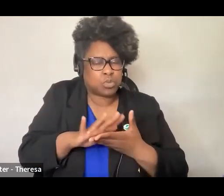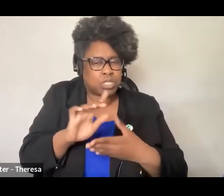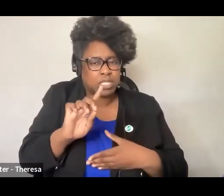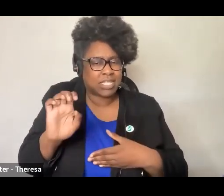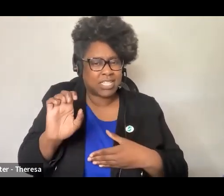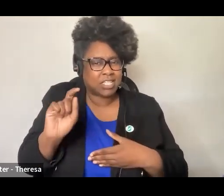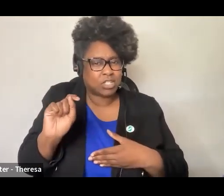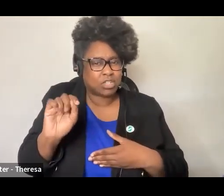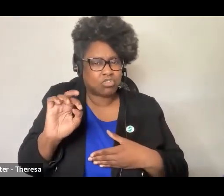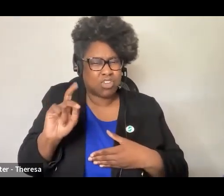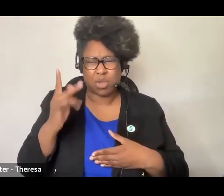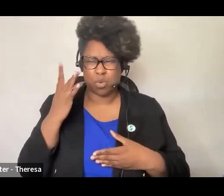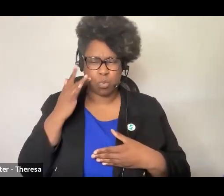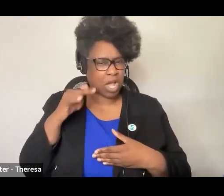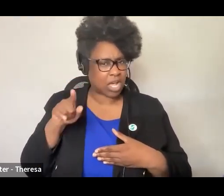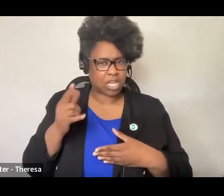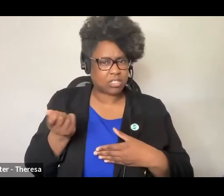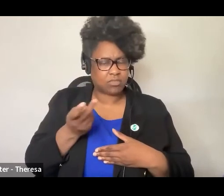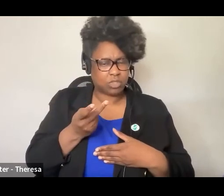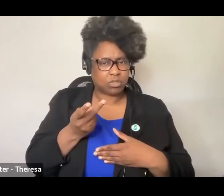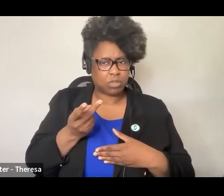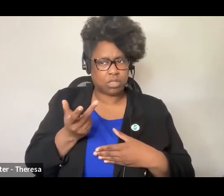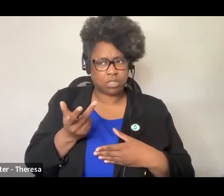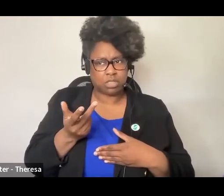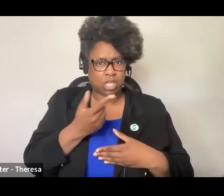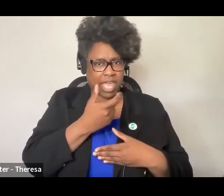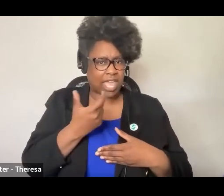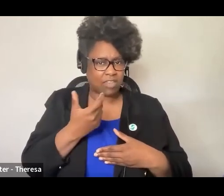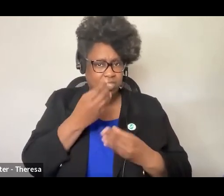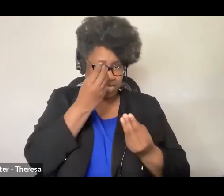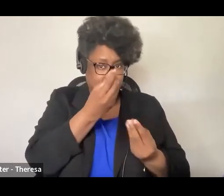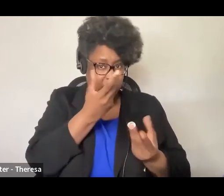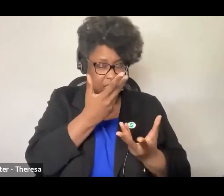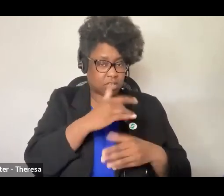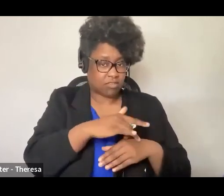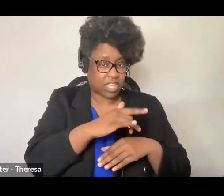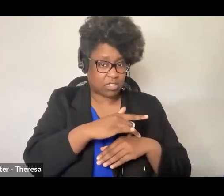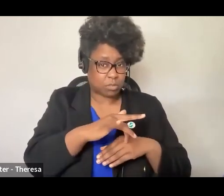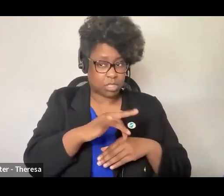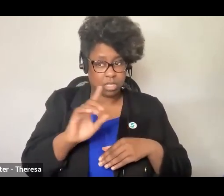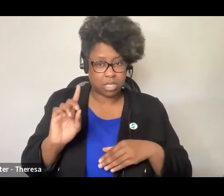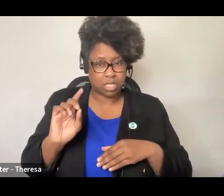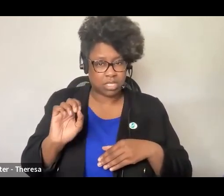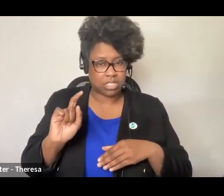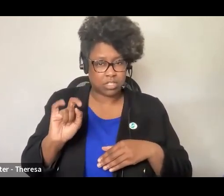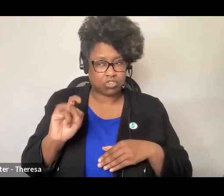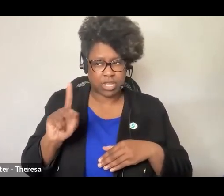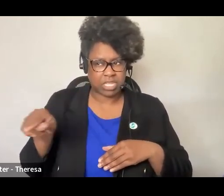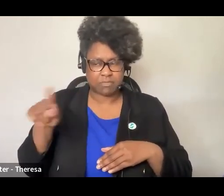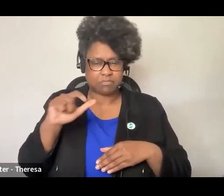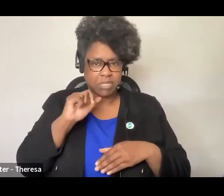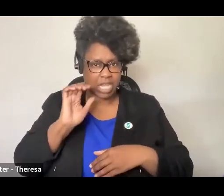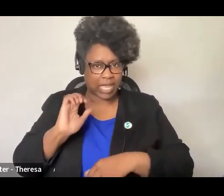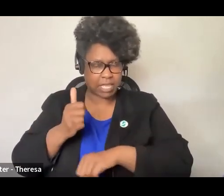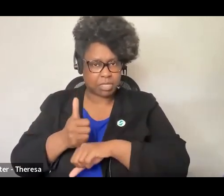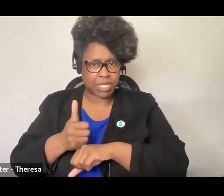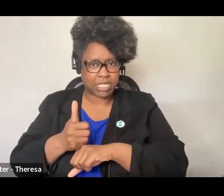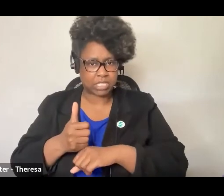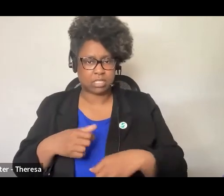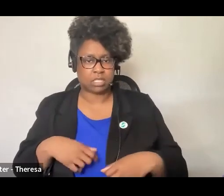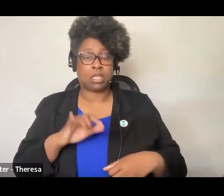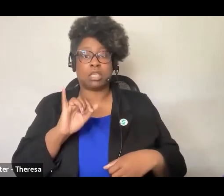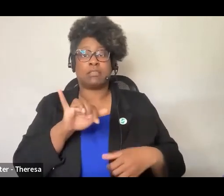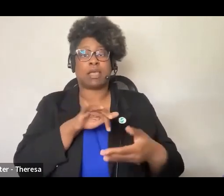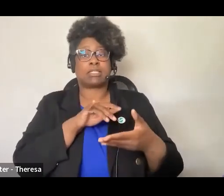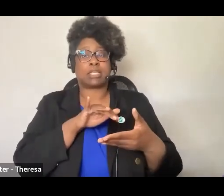do you think that happened that despite the data that was available that detracking was not implemented? Well, so this study was